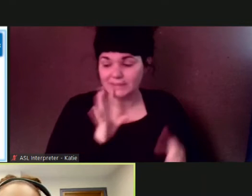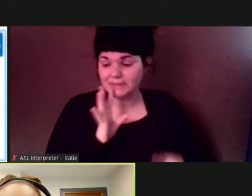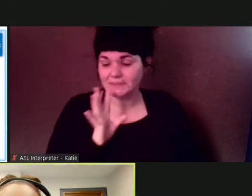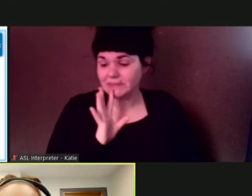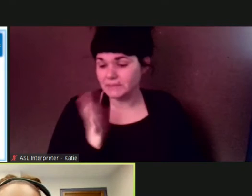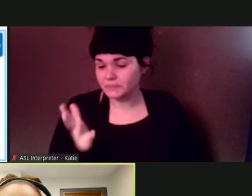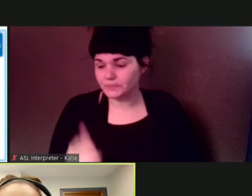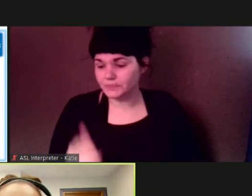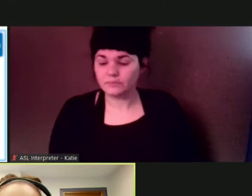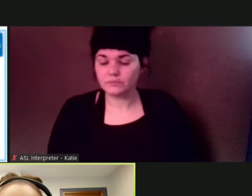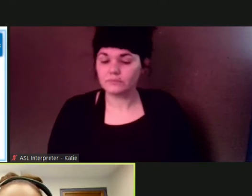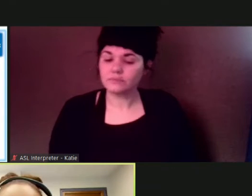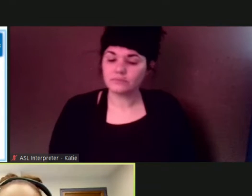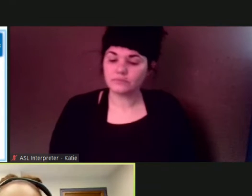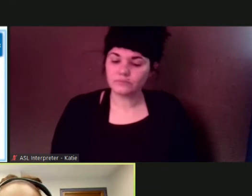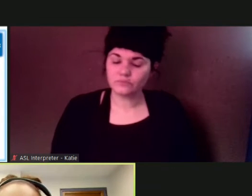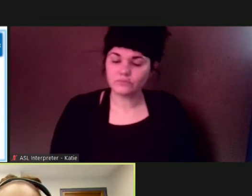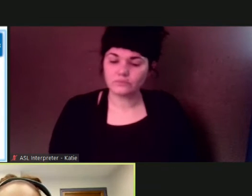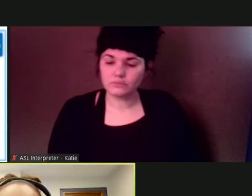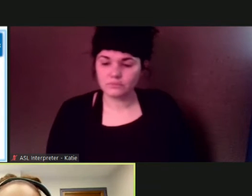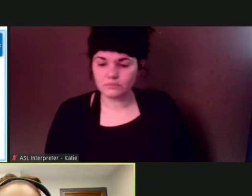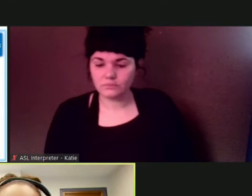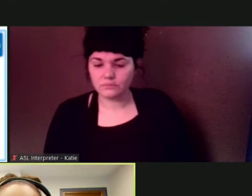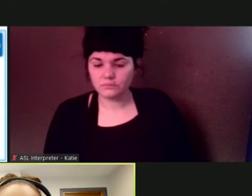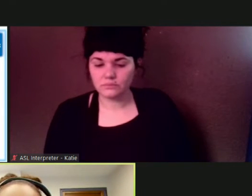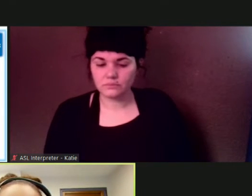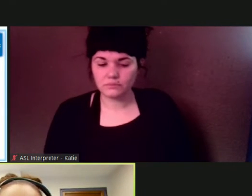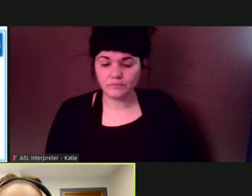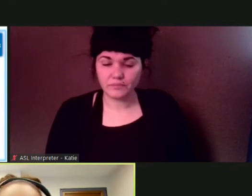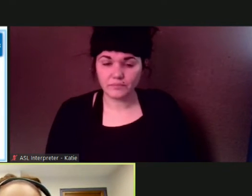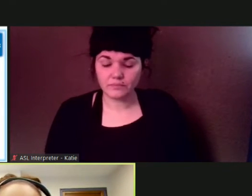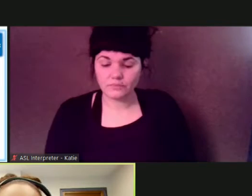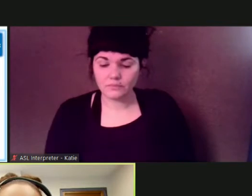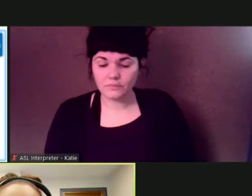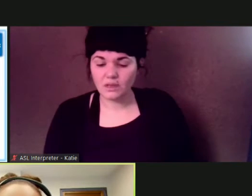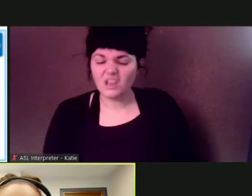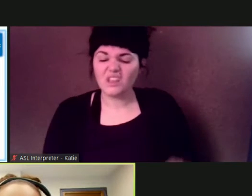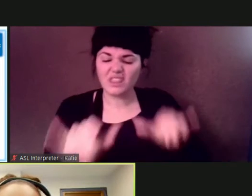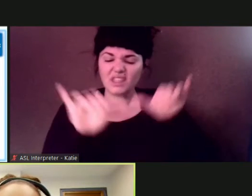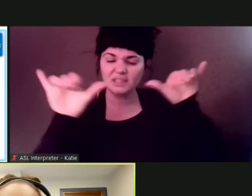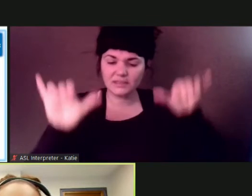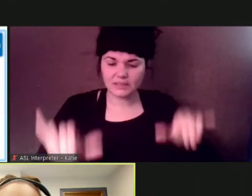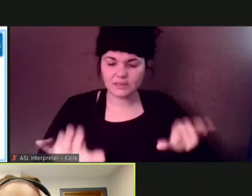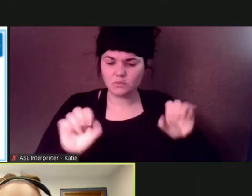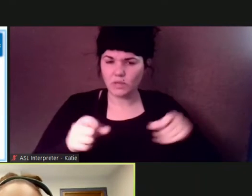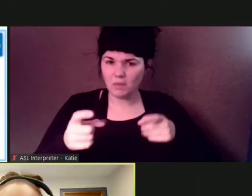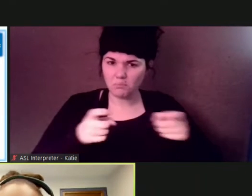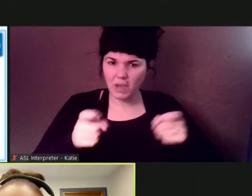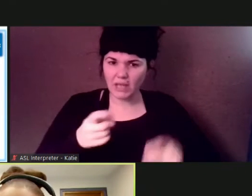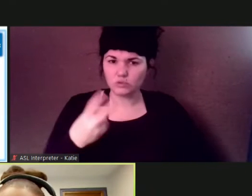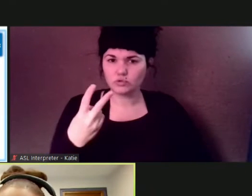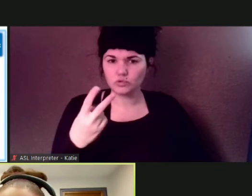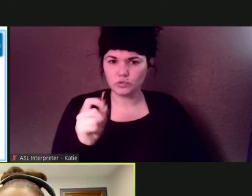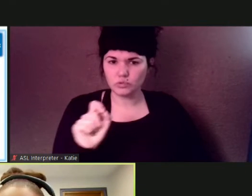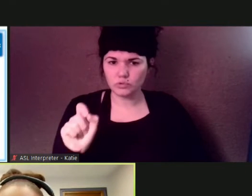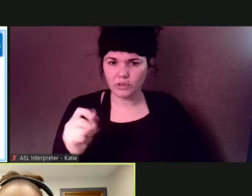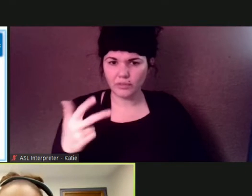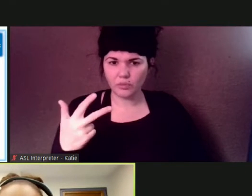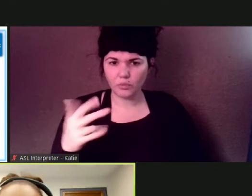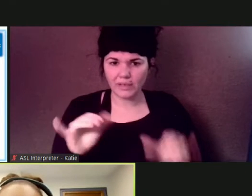to more or less these systems are designed to handle let's say two to three inches of rain in a day